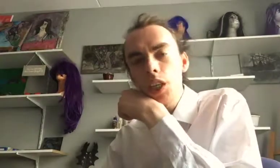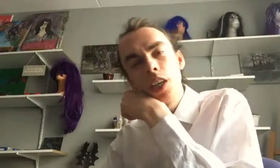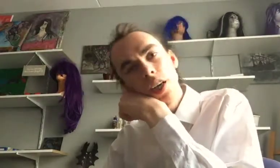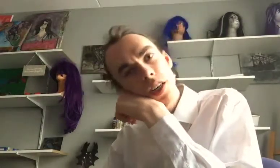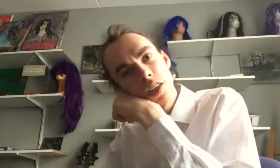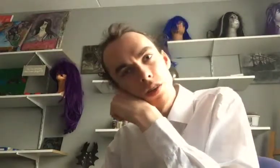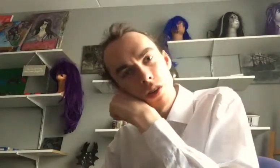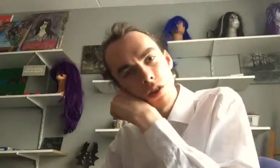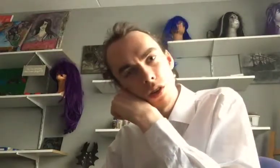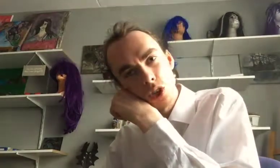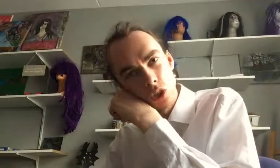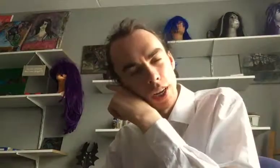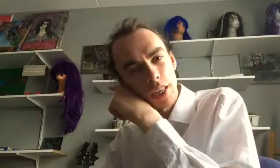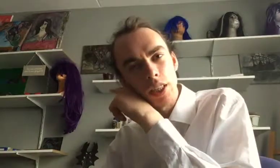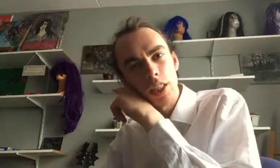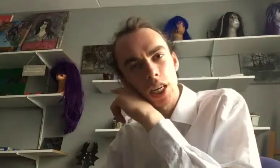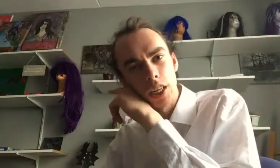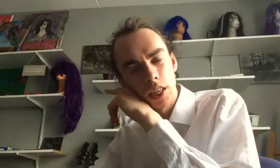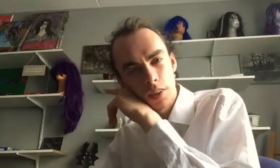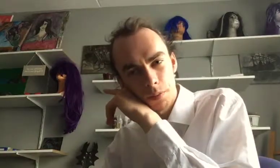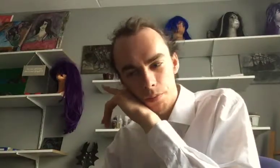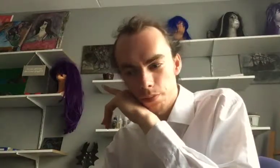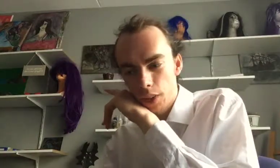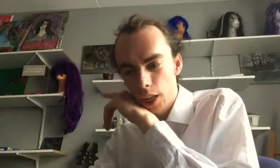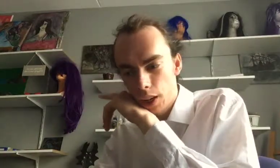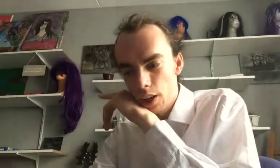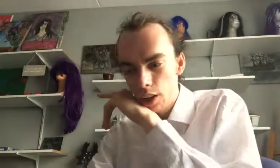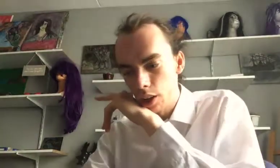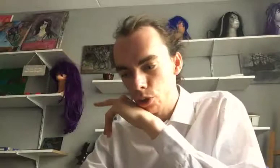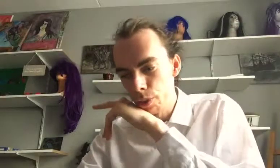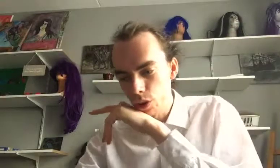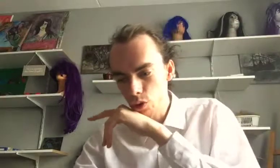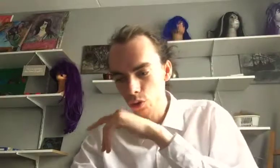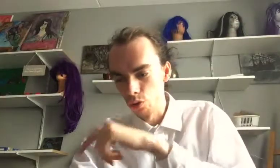And, I know, exactly, exactly, how spit it through.